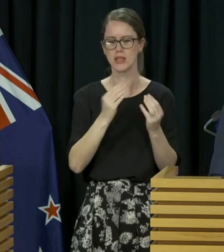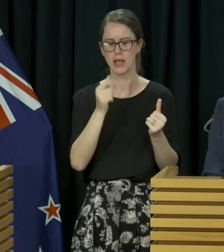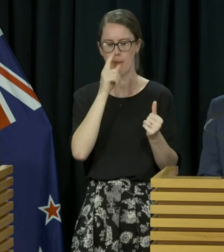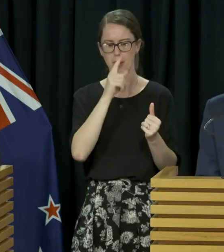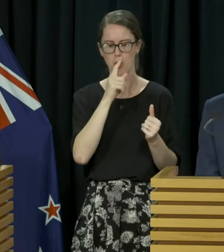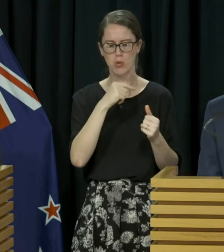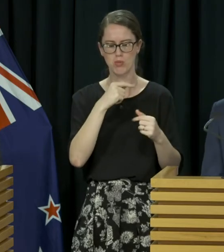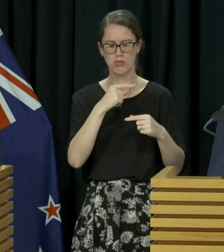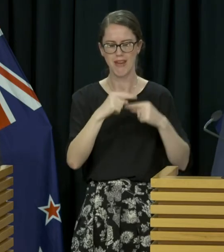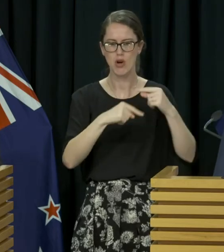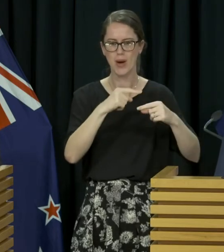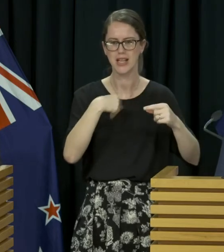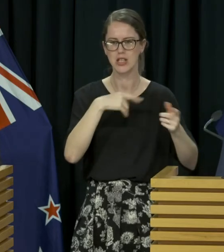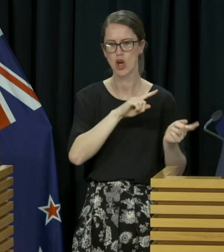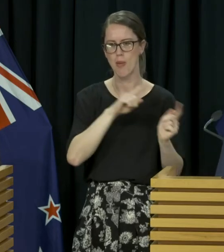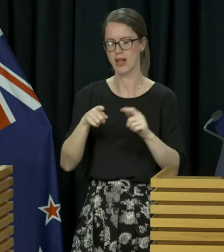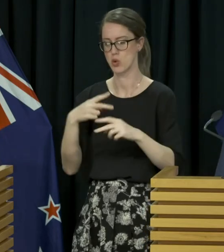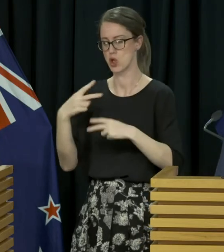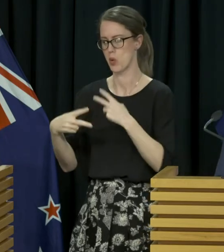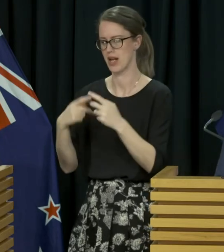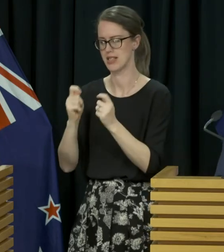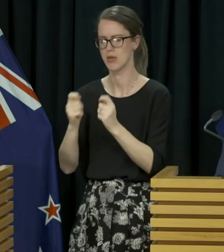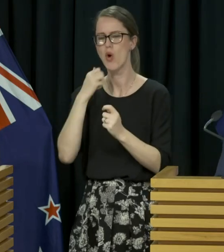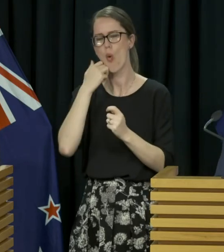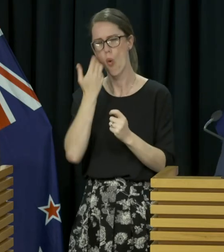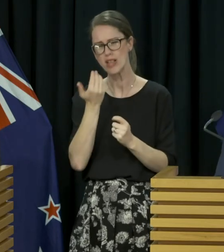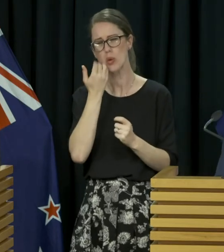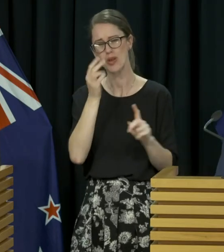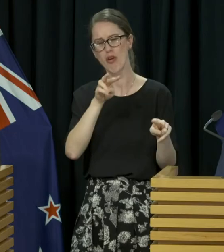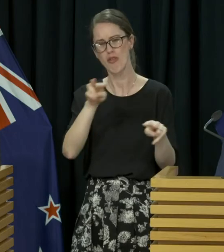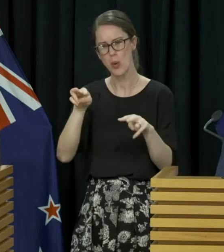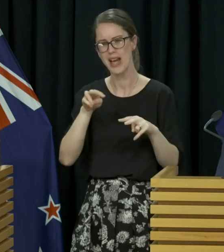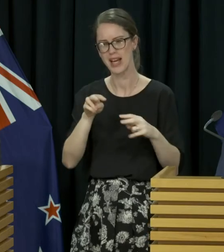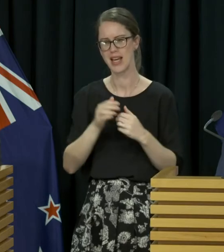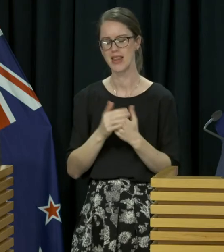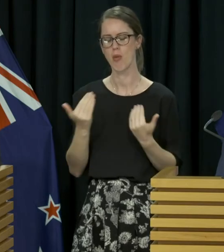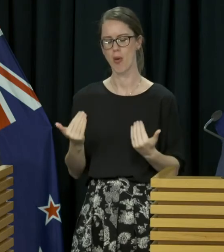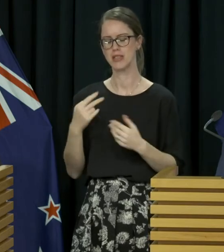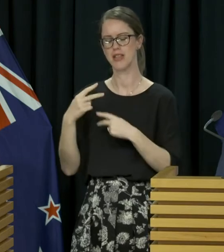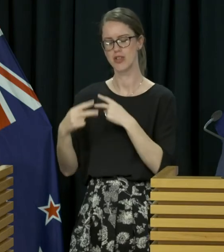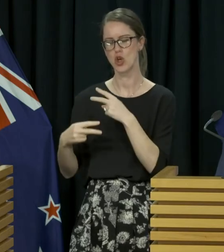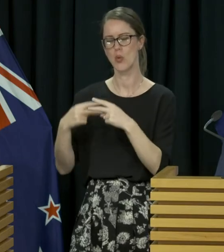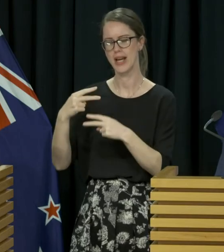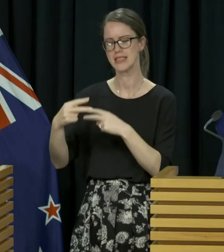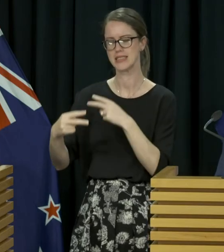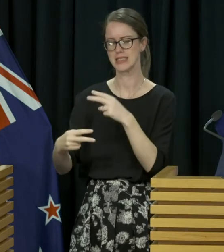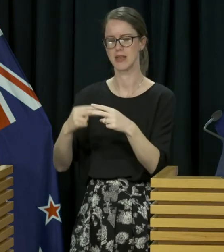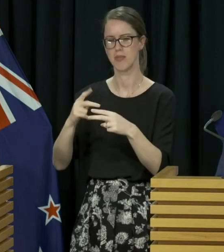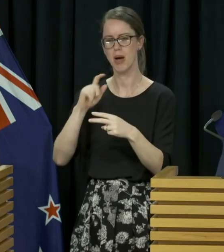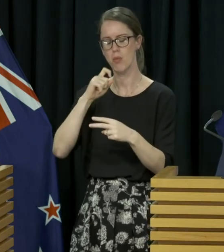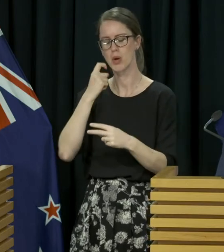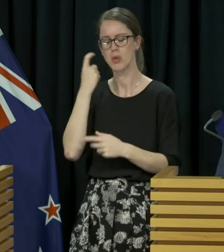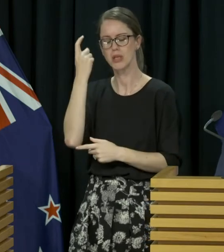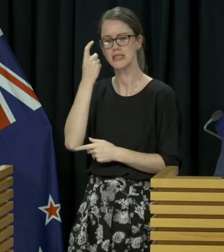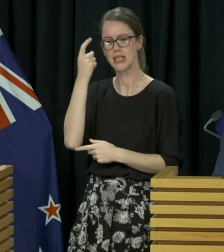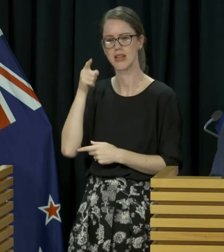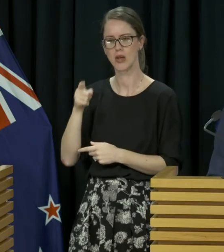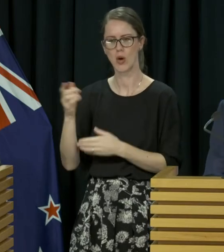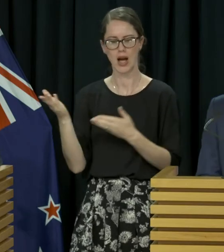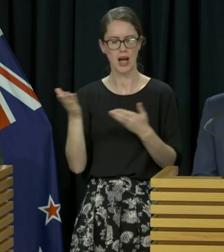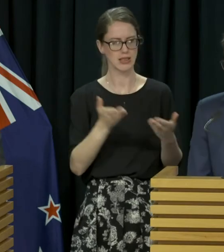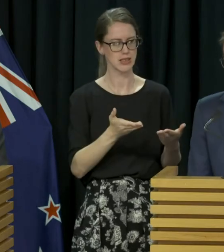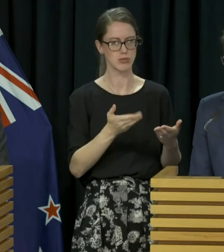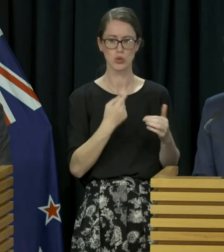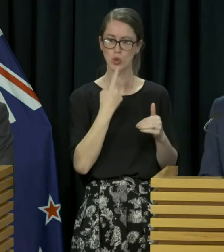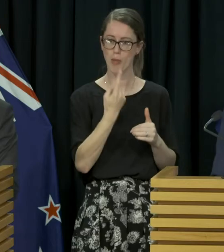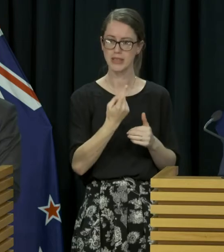weekly need to go fortnightly. Those are things that we're always looking at. But at the moment it's fortnightly, but we keep that under constant review. And again, I'll ask the